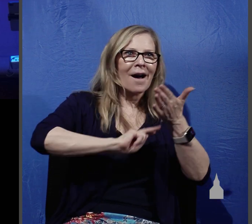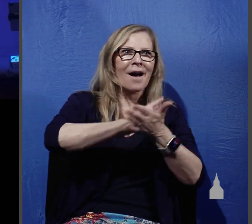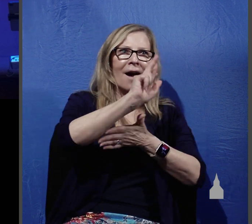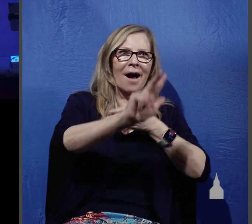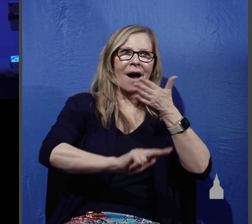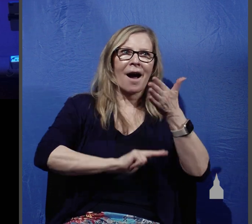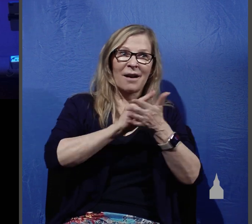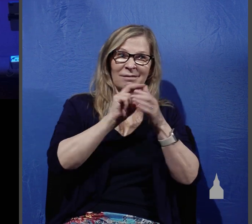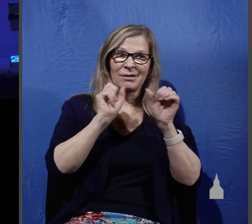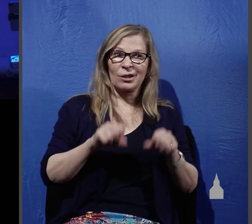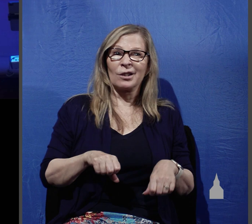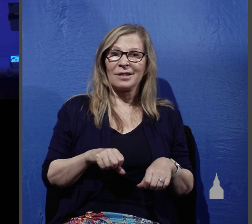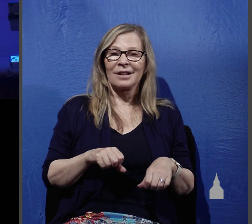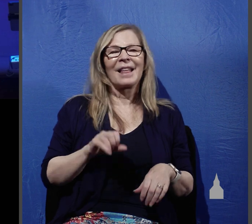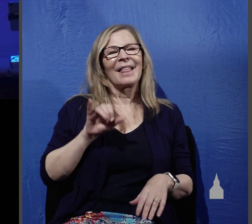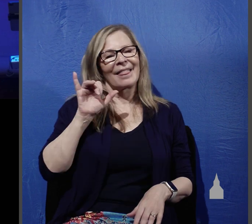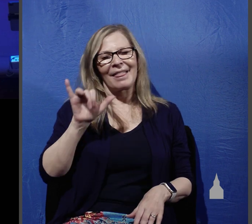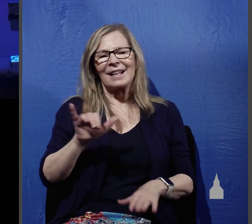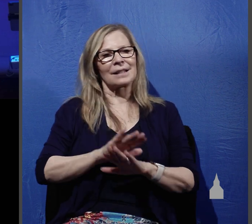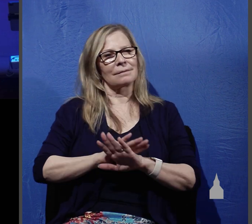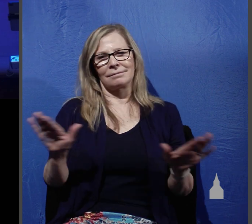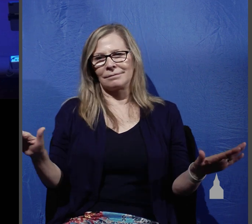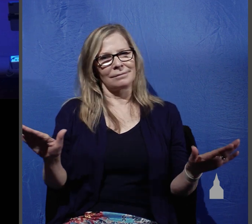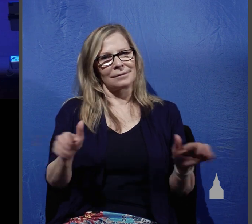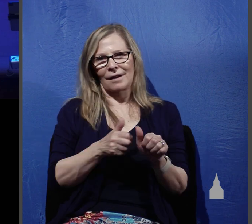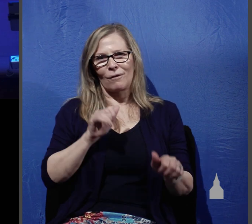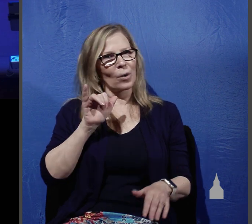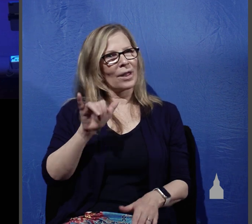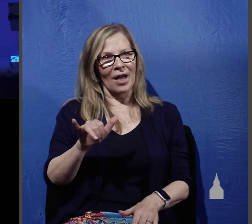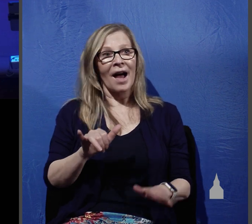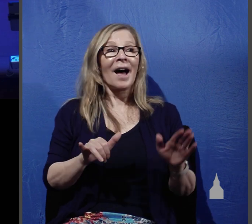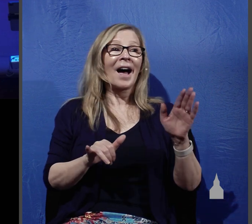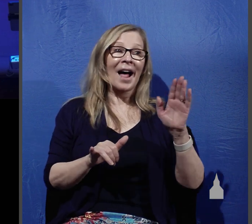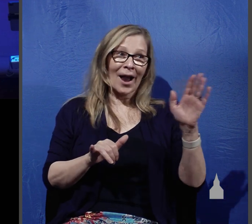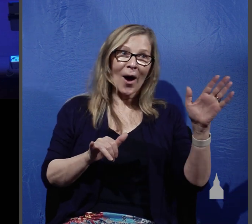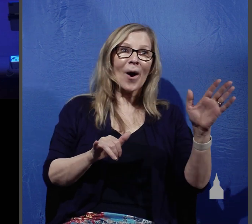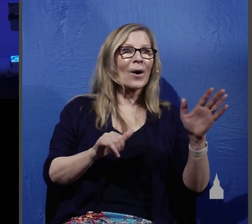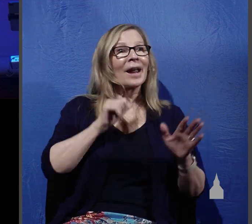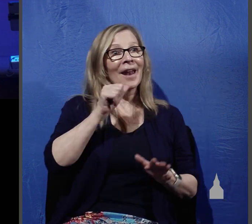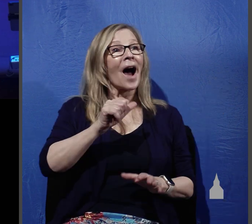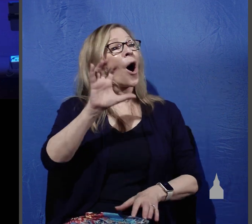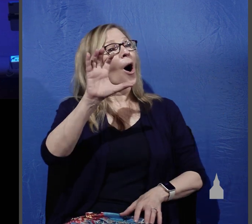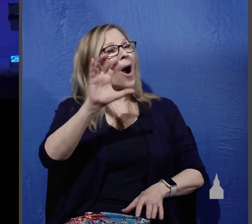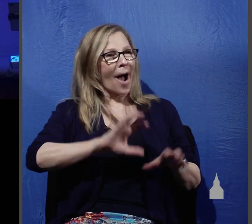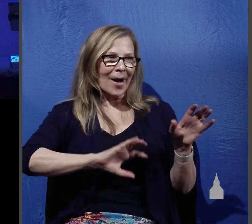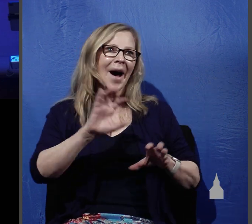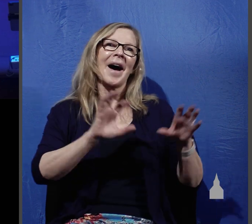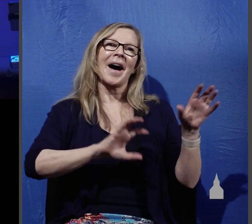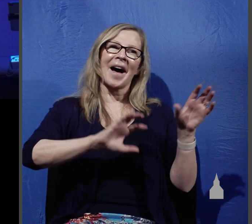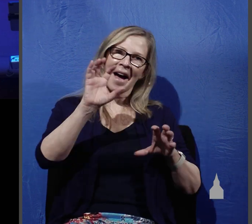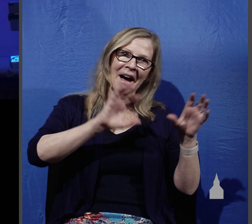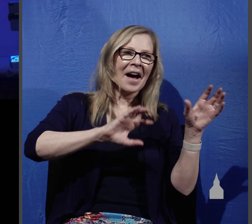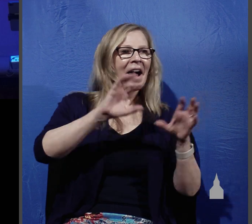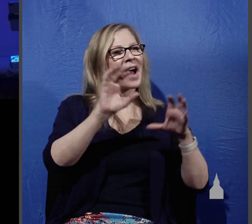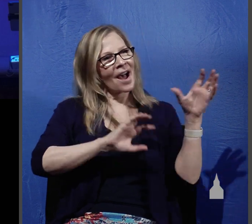and that's what Jesus is saying to avoid he's saying avoid this lengthy type of extended greetings because